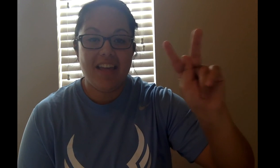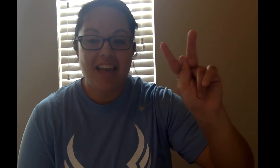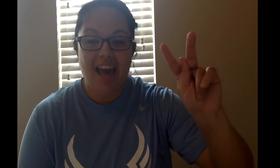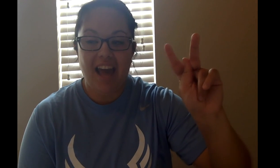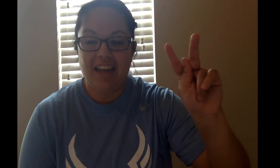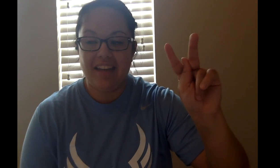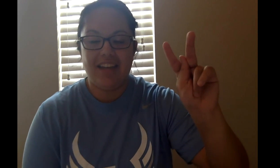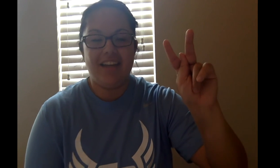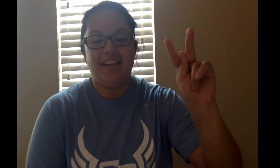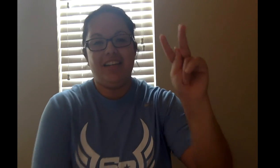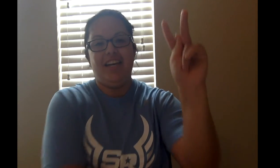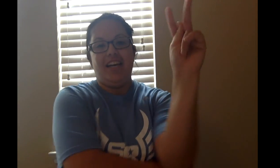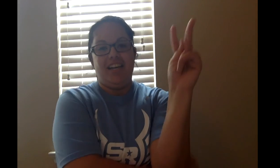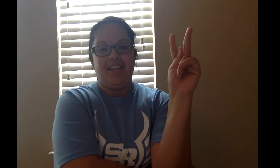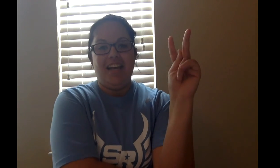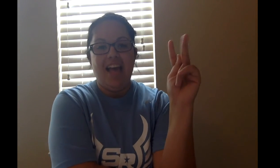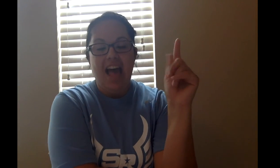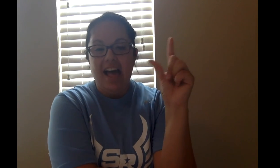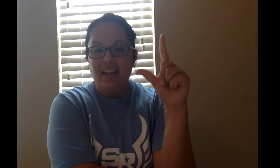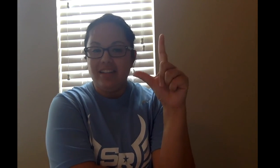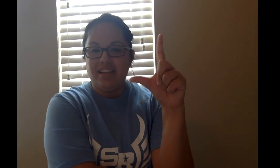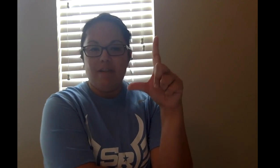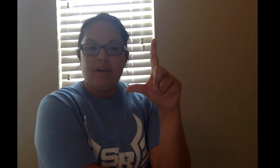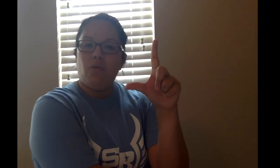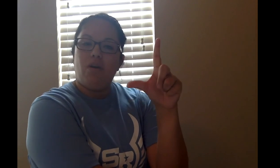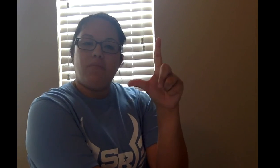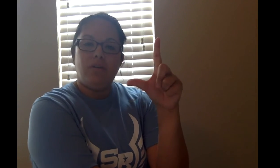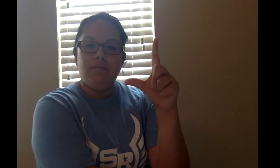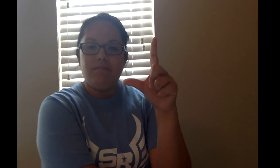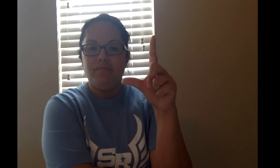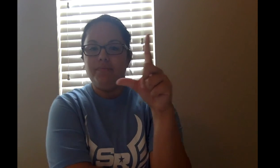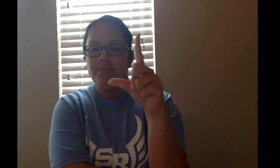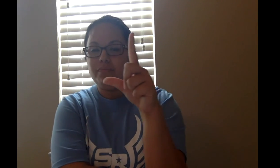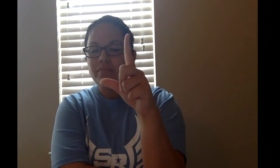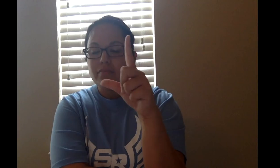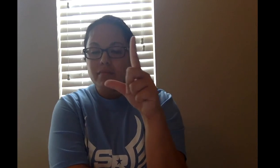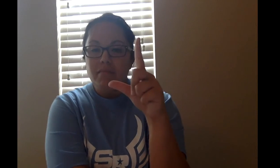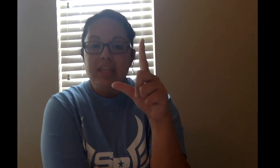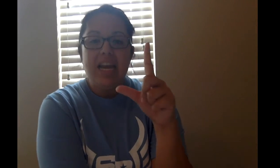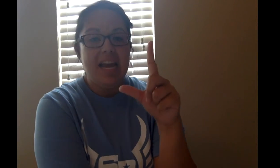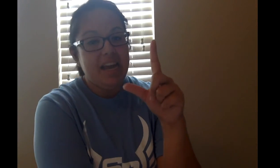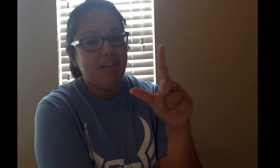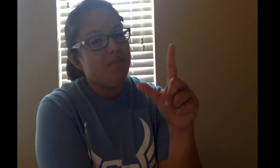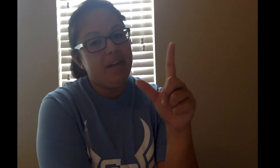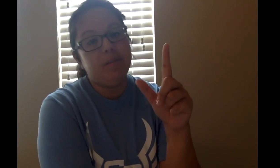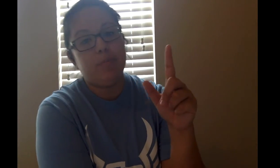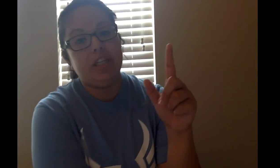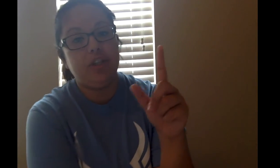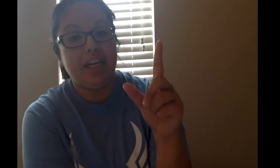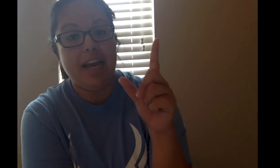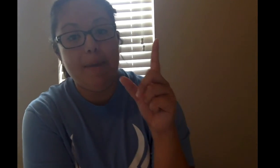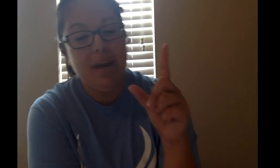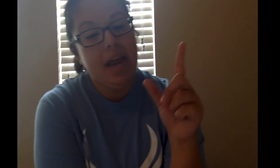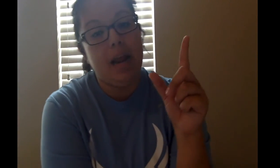K. Good. L is going to be normal. M, M is pretty tricky. M and N.